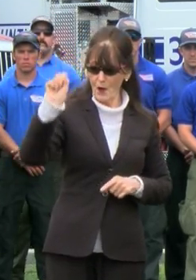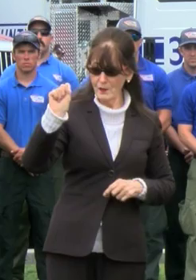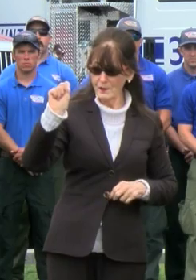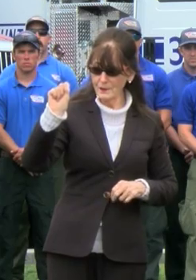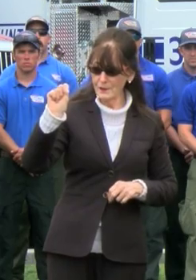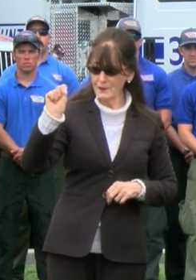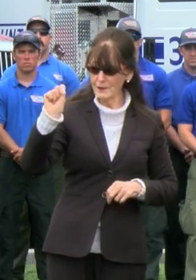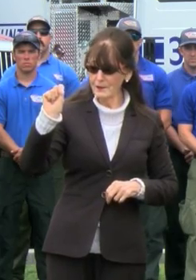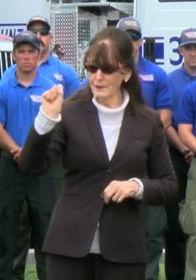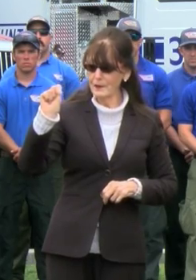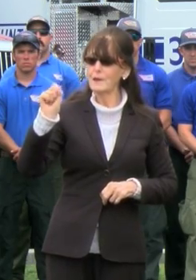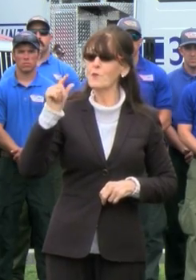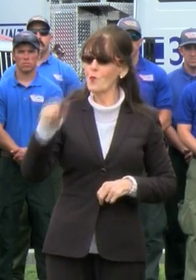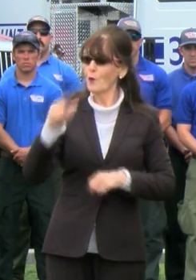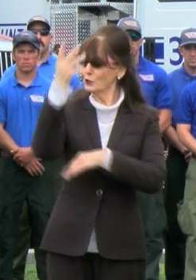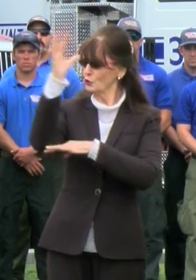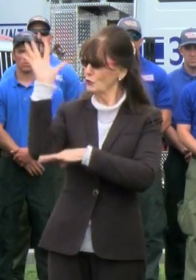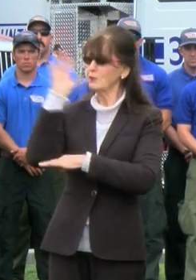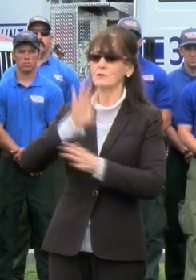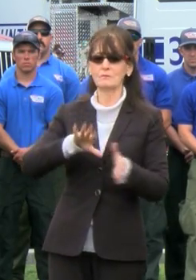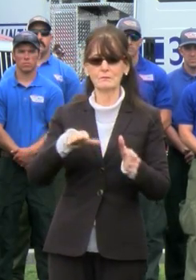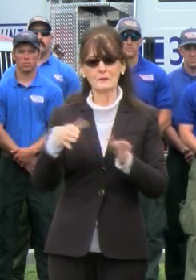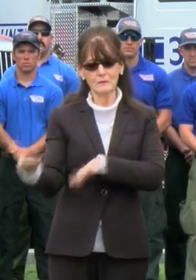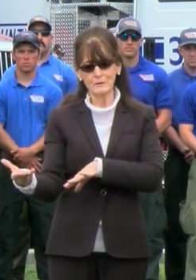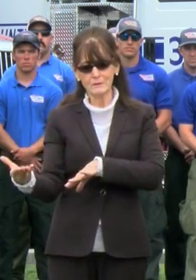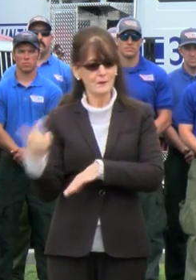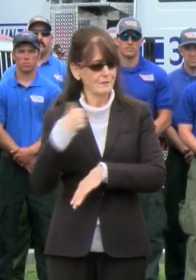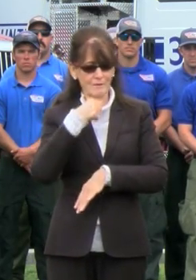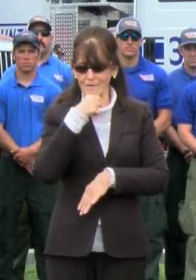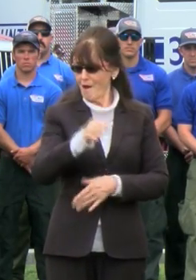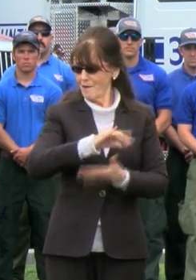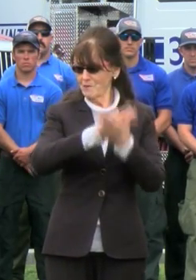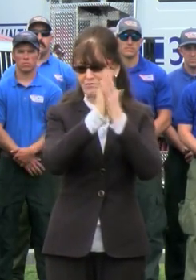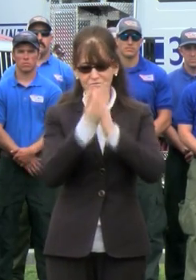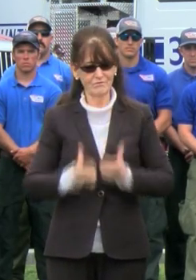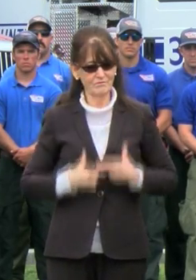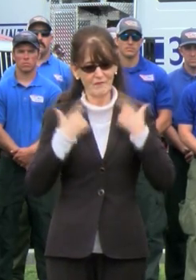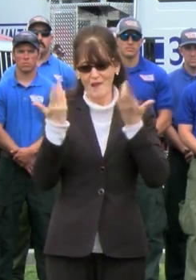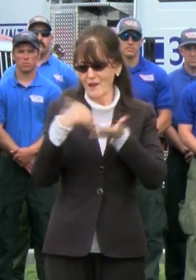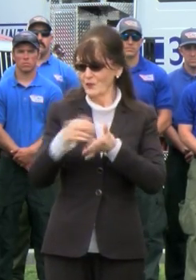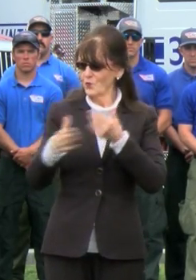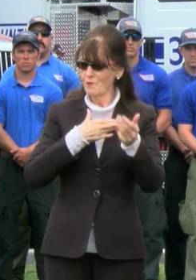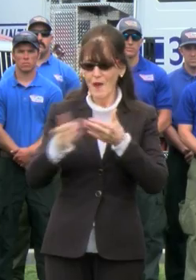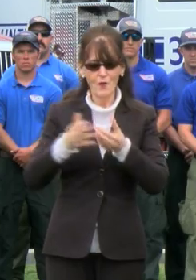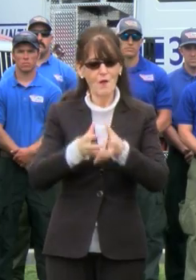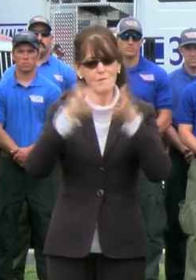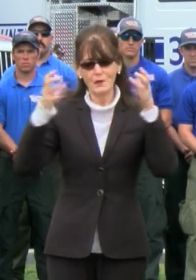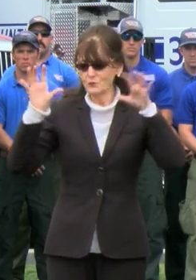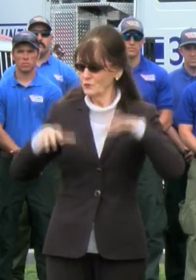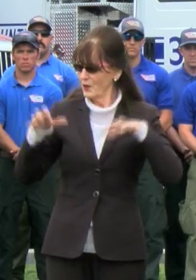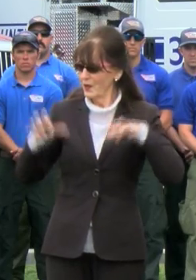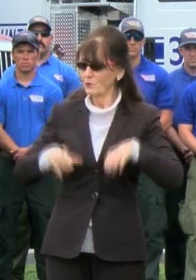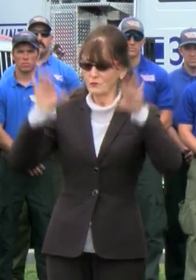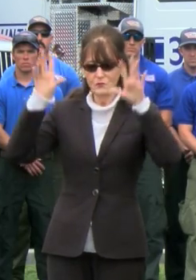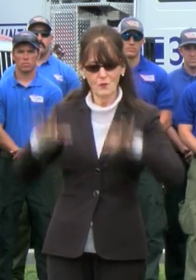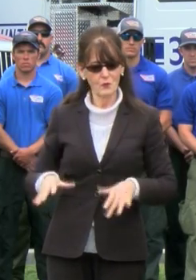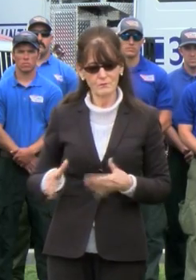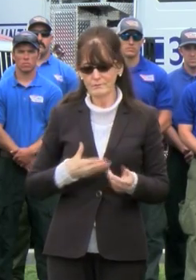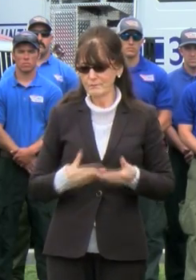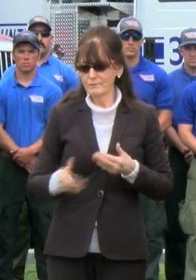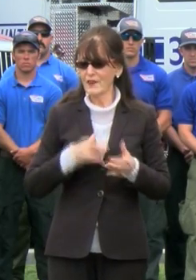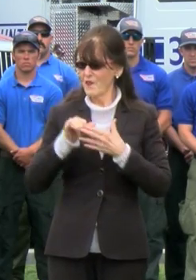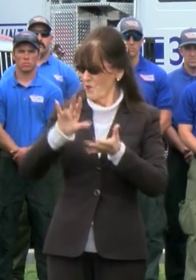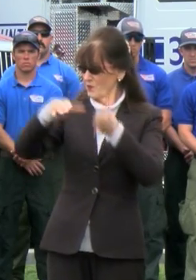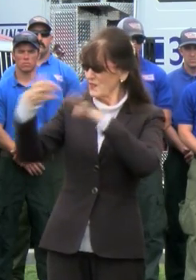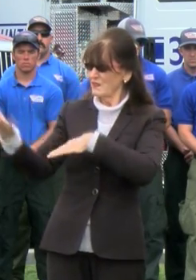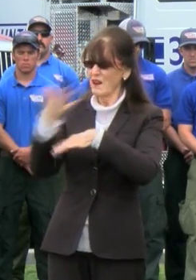those trees are dead they're not coming back no matter how much rain or snow we do get and those